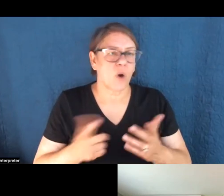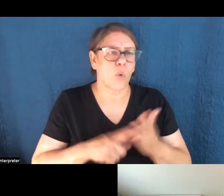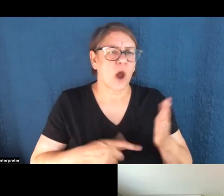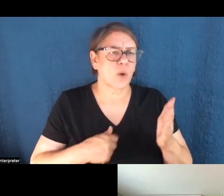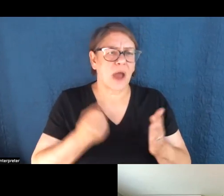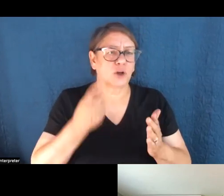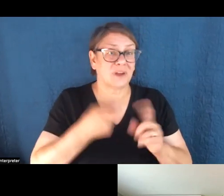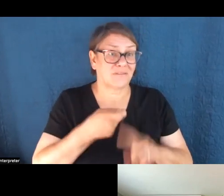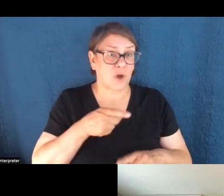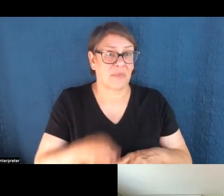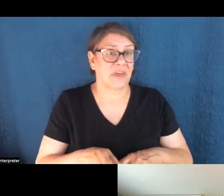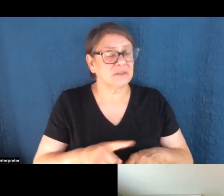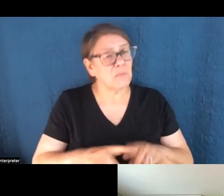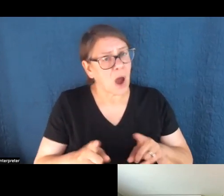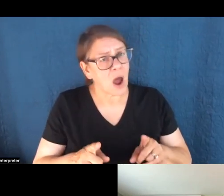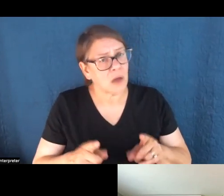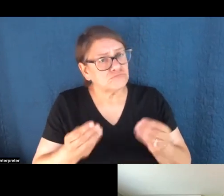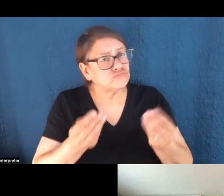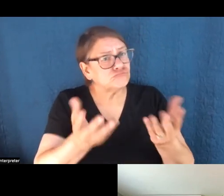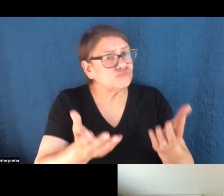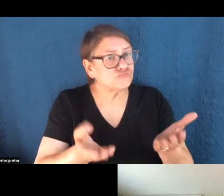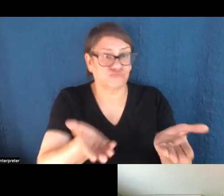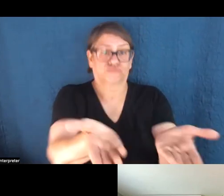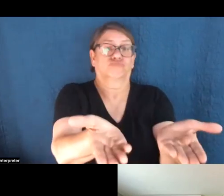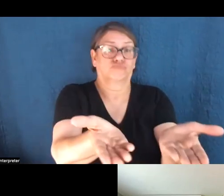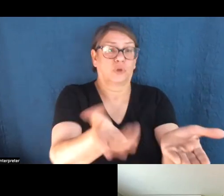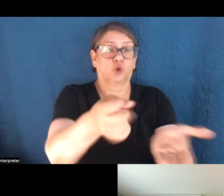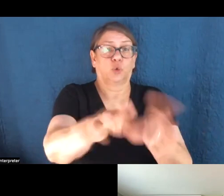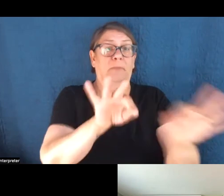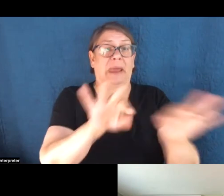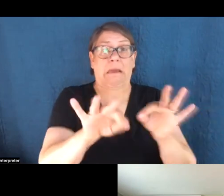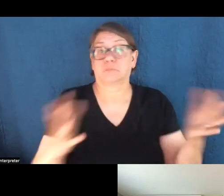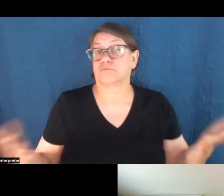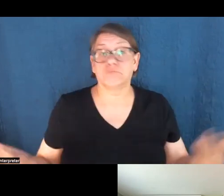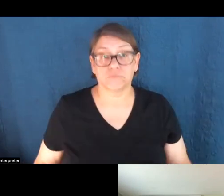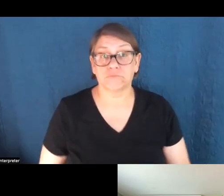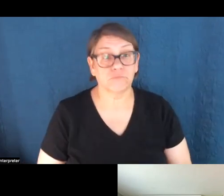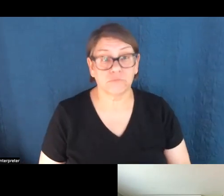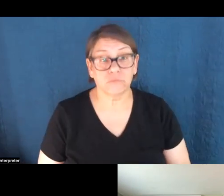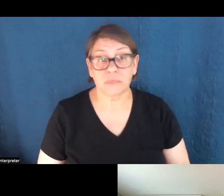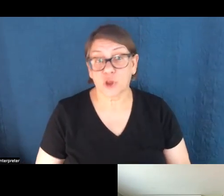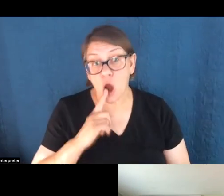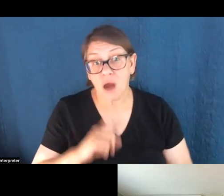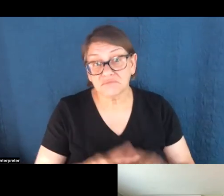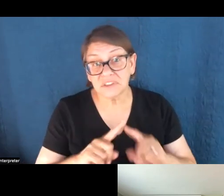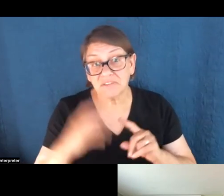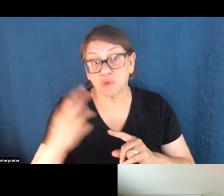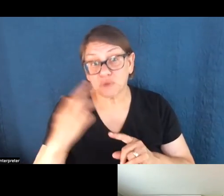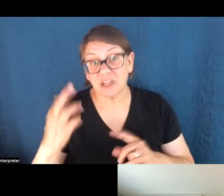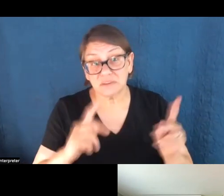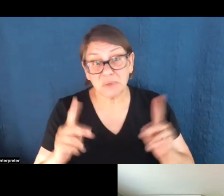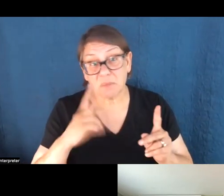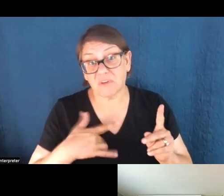acknowledging that, you know, this is, this is not the only way to think about it and that there are legitimate reasons that others feel differently.